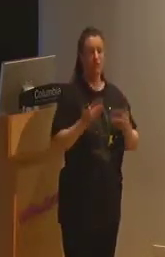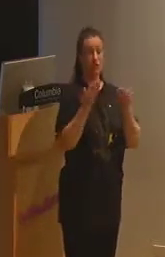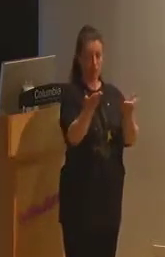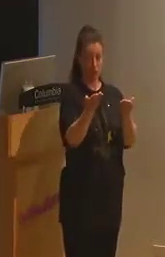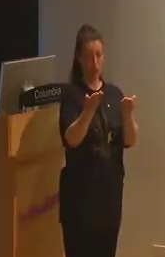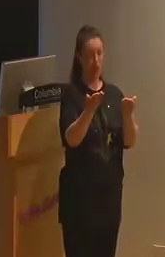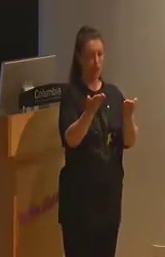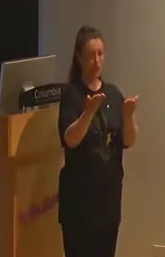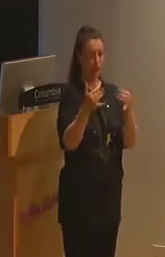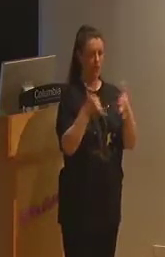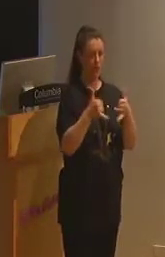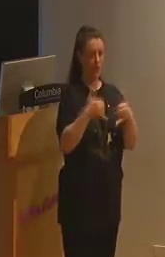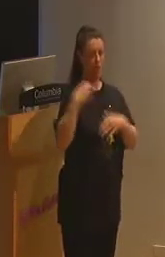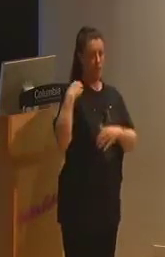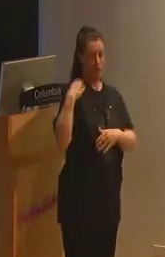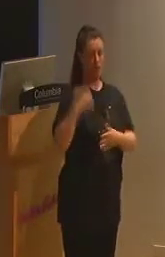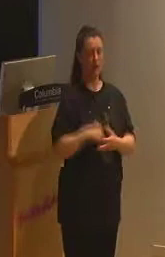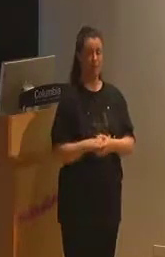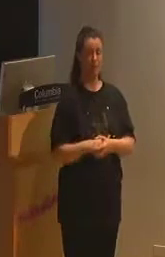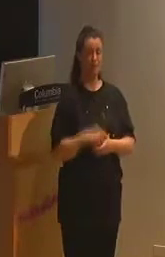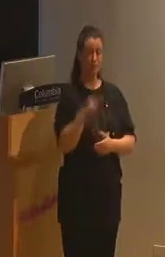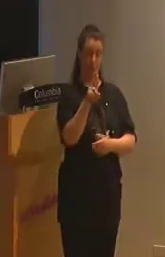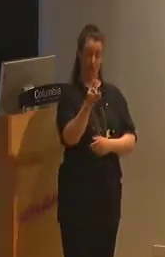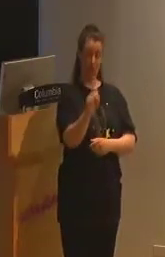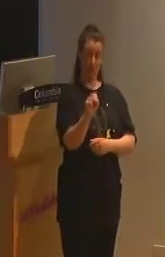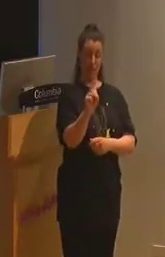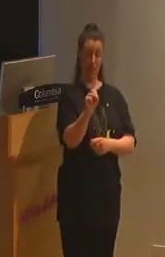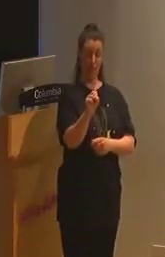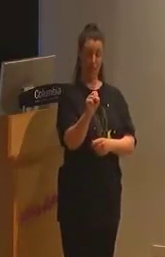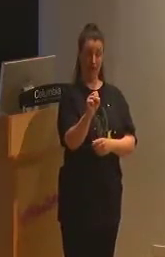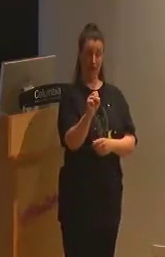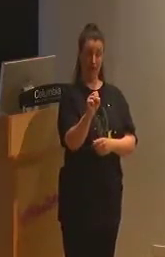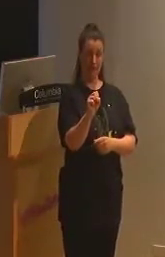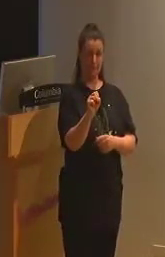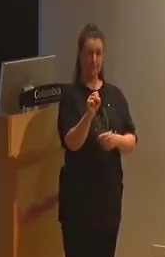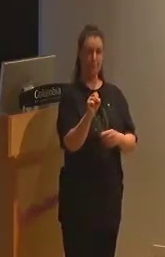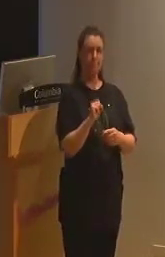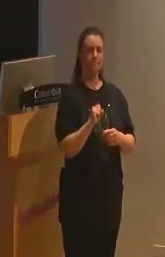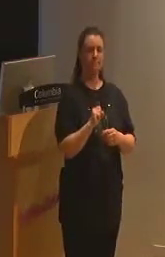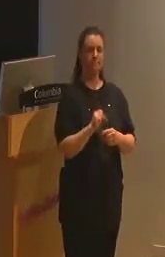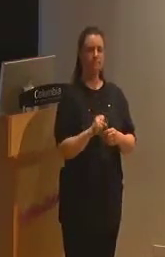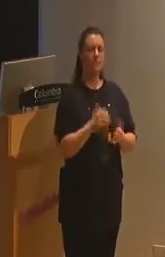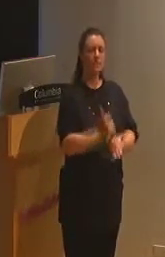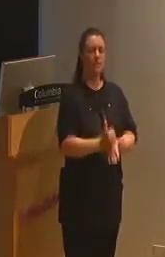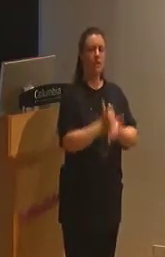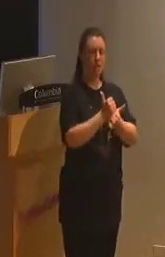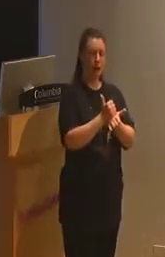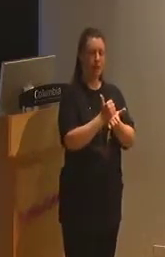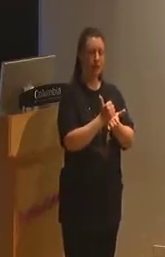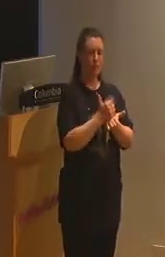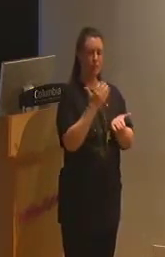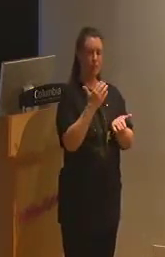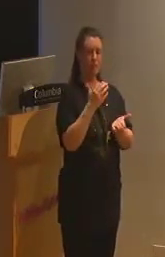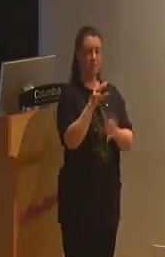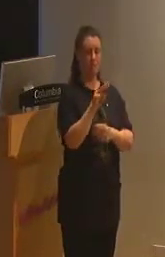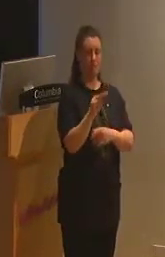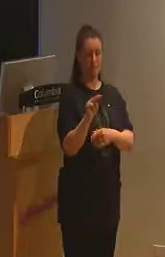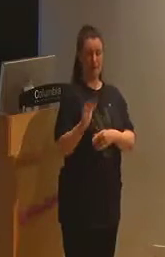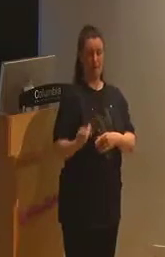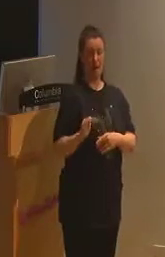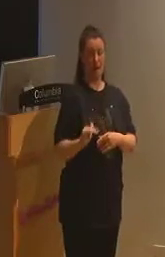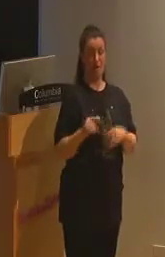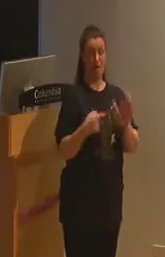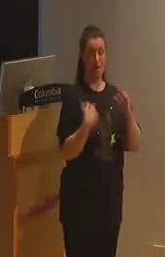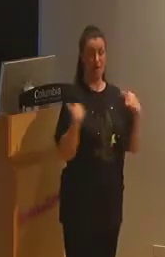Disability rights in the U.S. have largely been asserted by the deployment of a minority model of disability after the legal